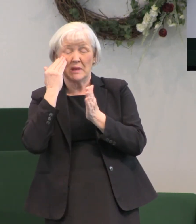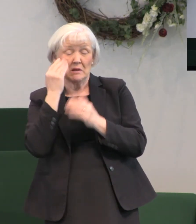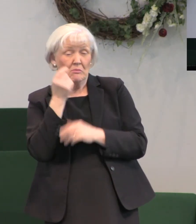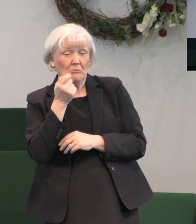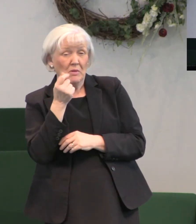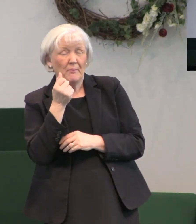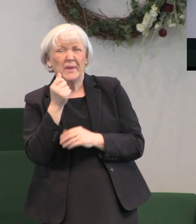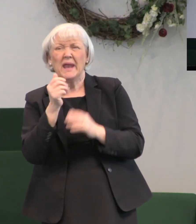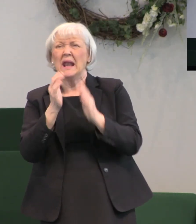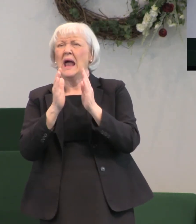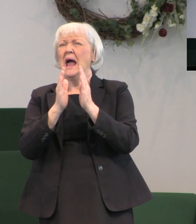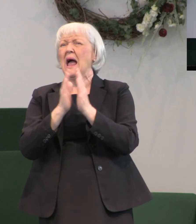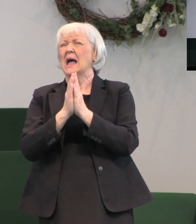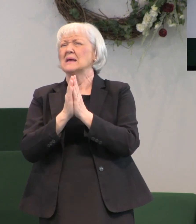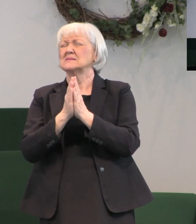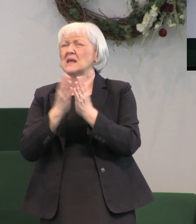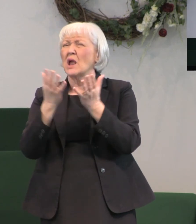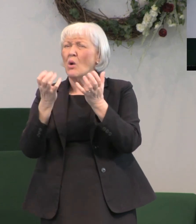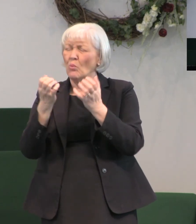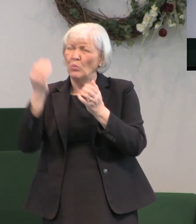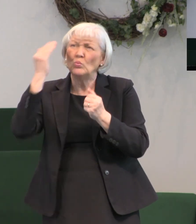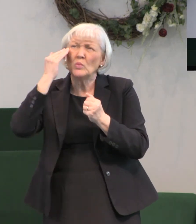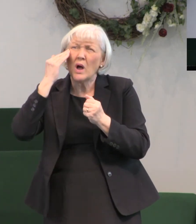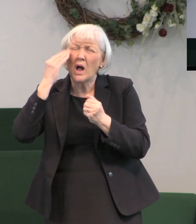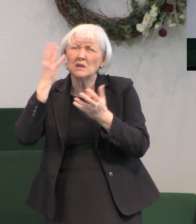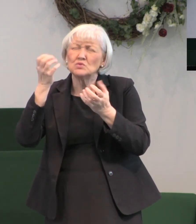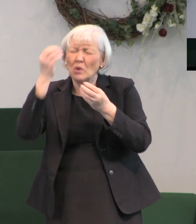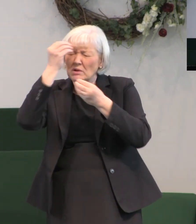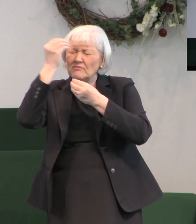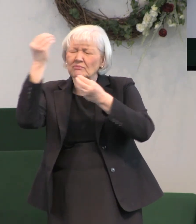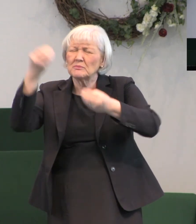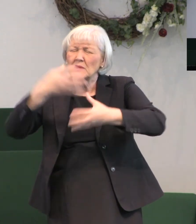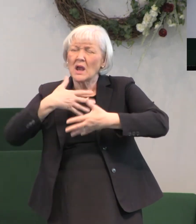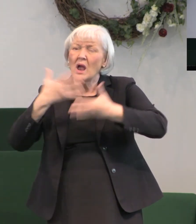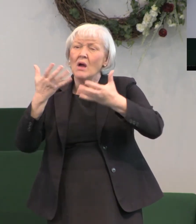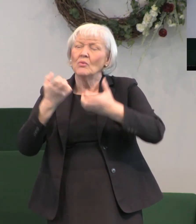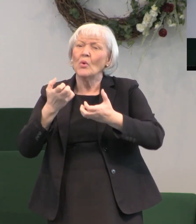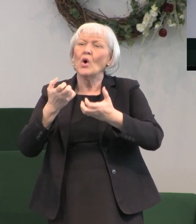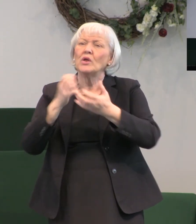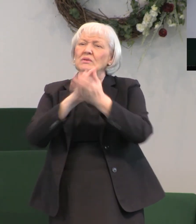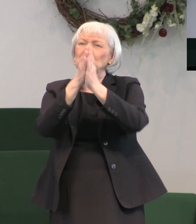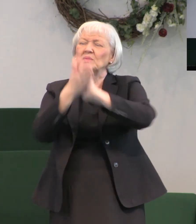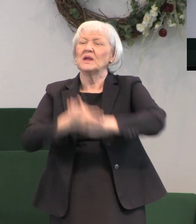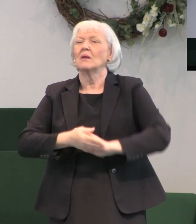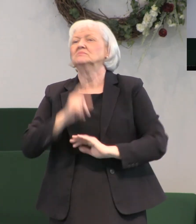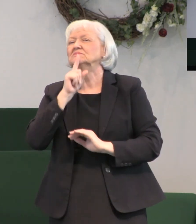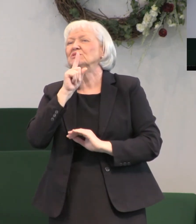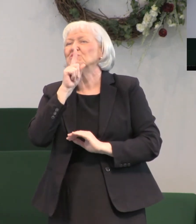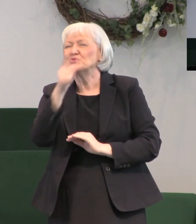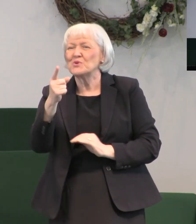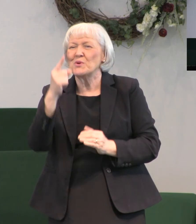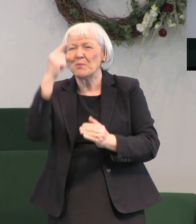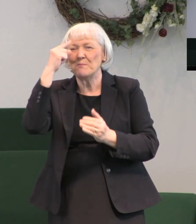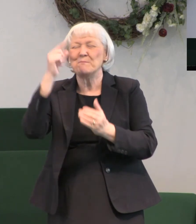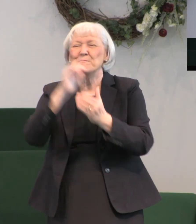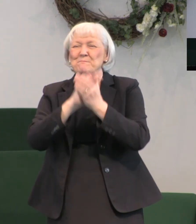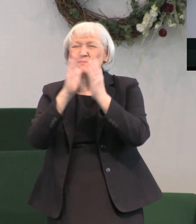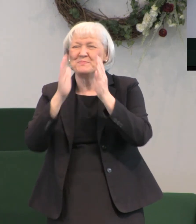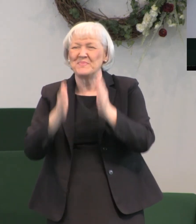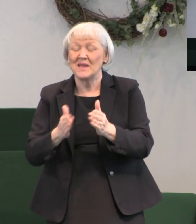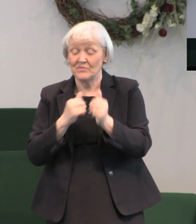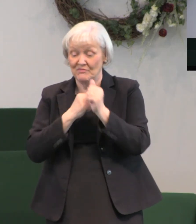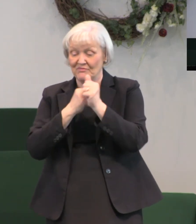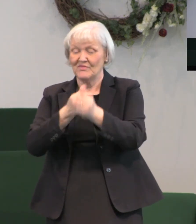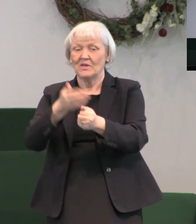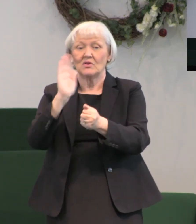for knowledge for information so he could be a true believer and follower of God and at